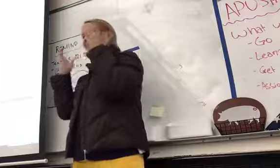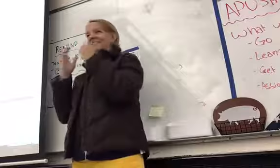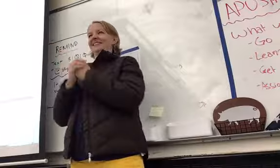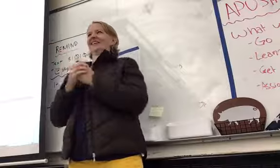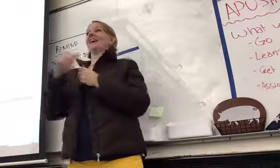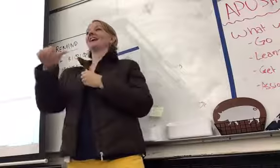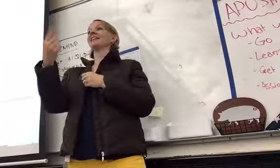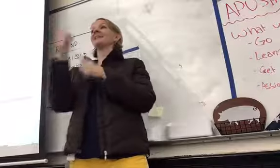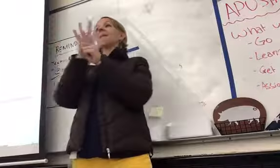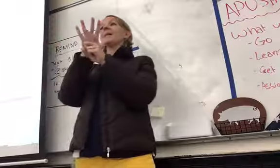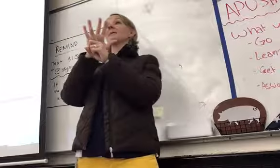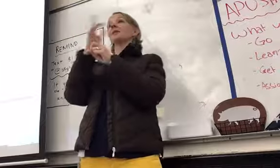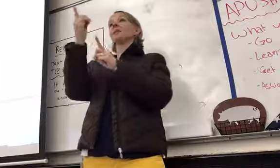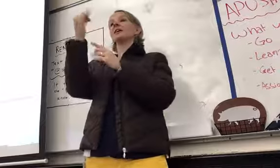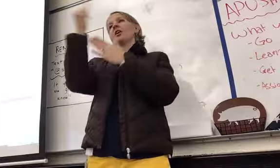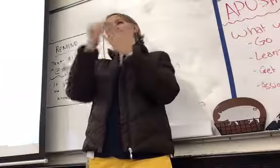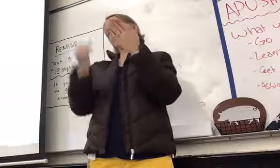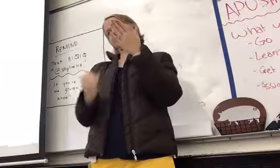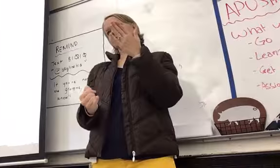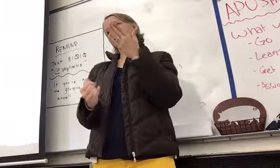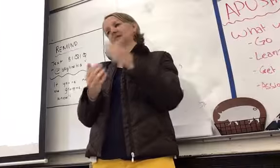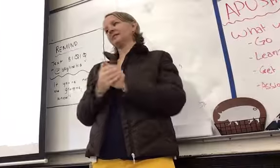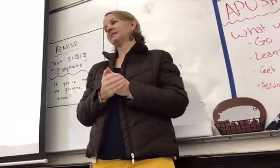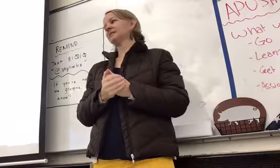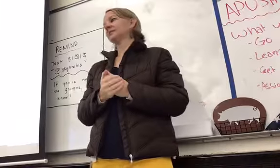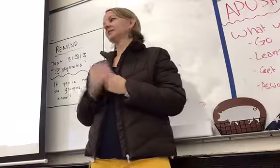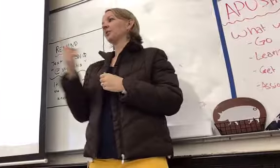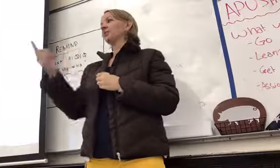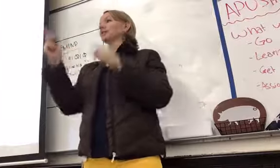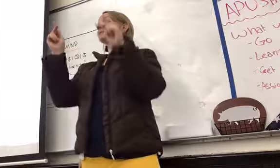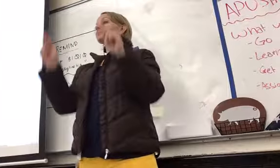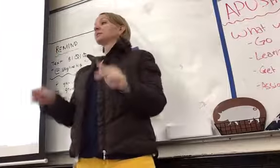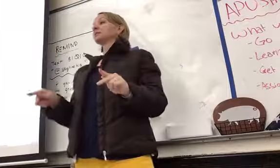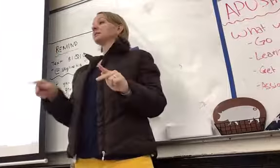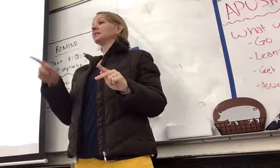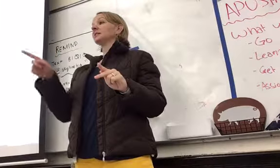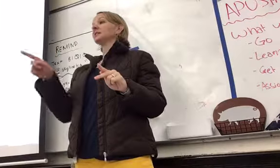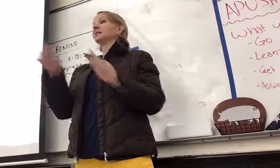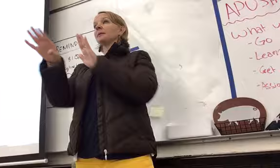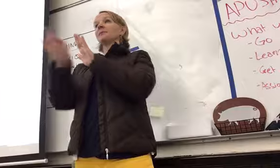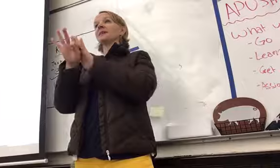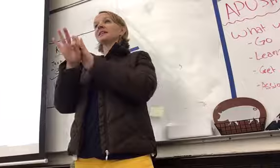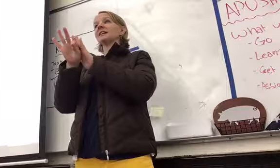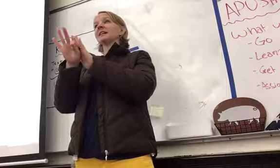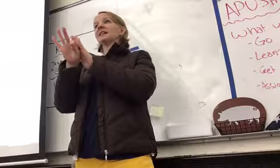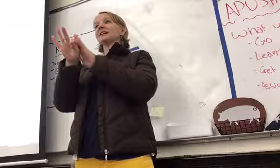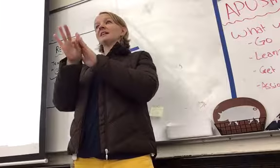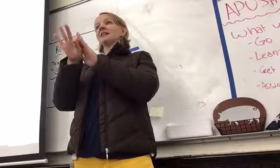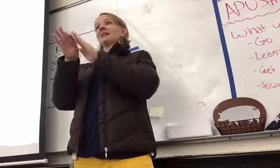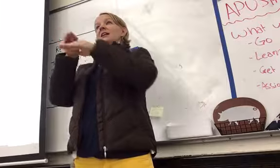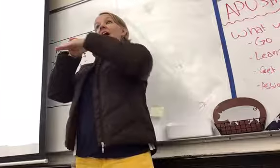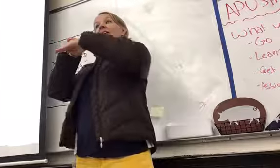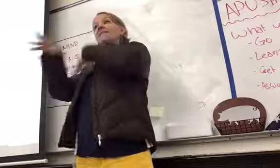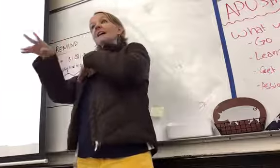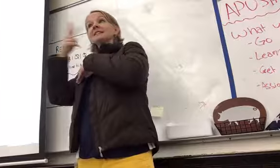people do is art. So, this person did effects of Native Americans in the 1800s.